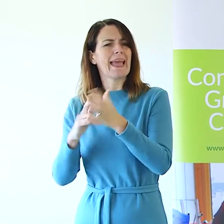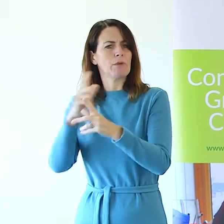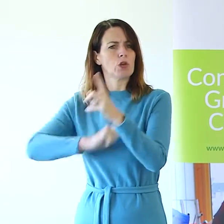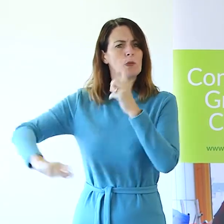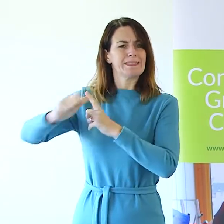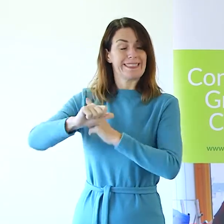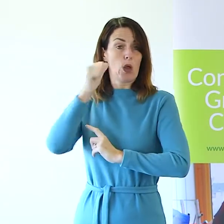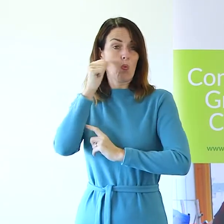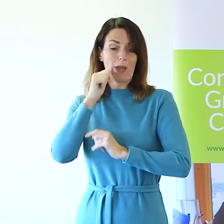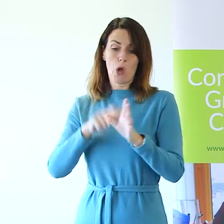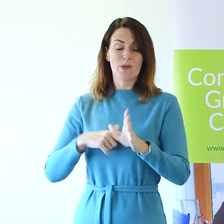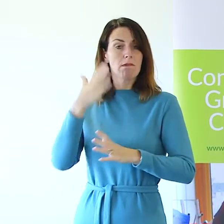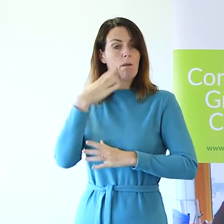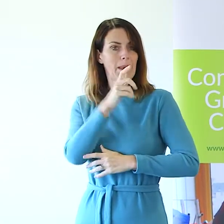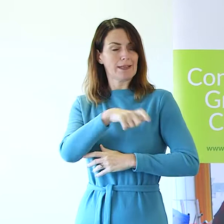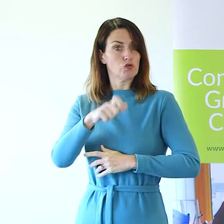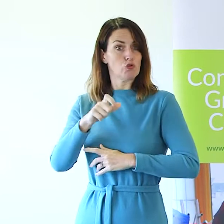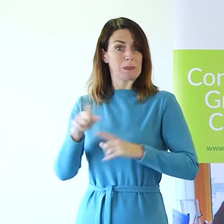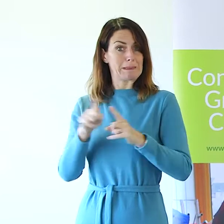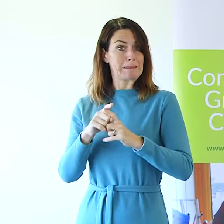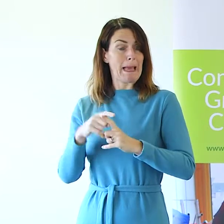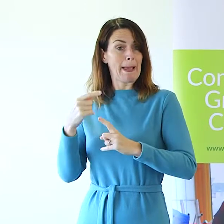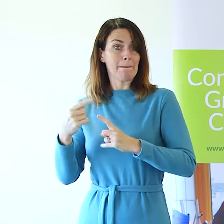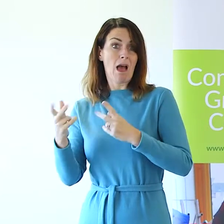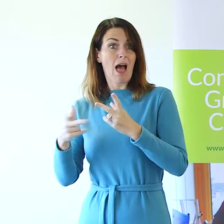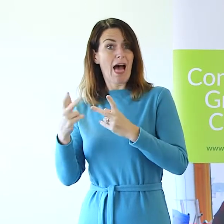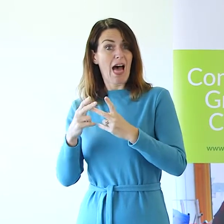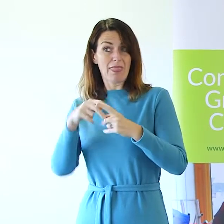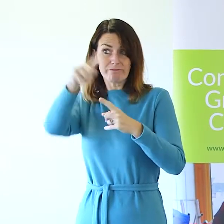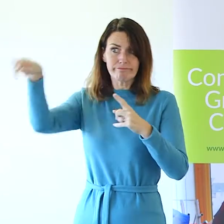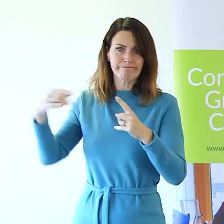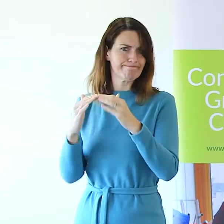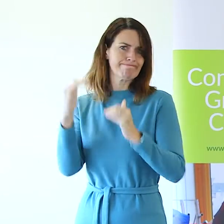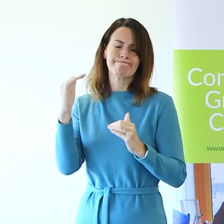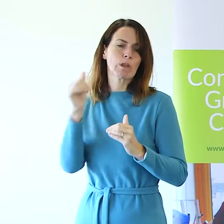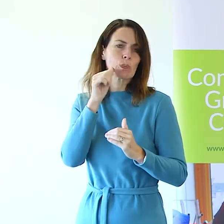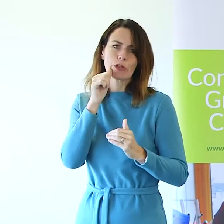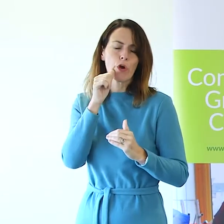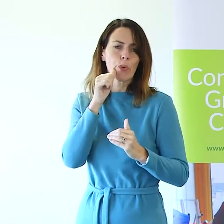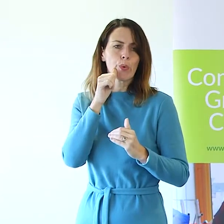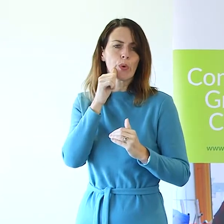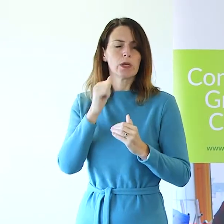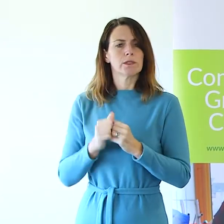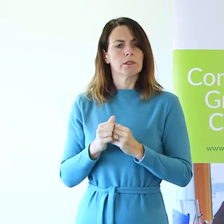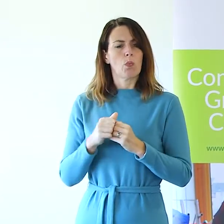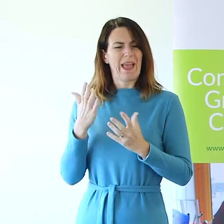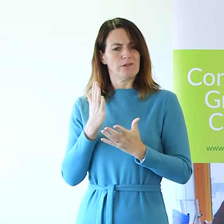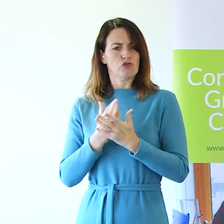are not achieving the same results as their white counterparts. At a weaving trust event held by Citizens MK,